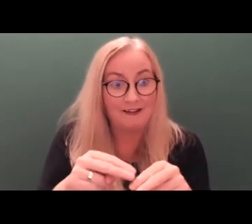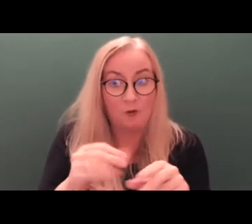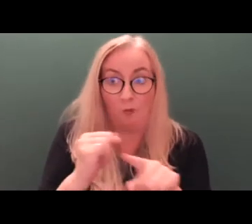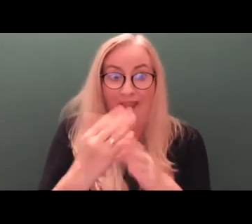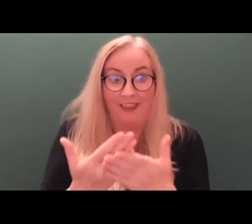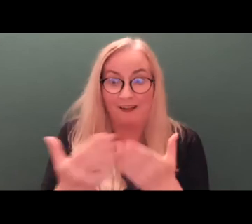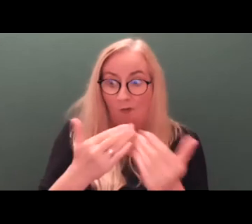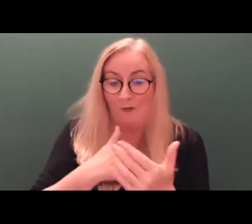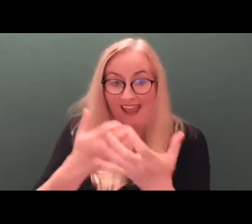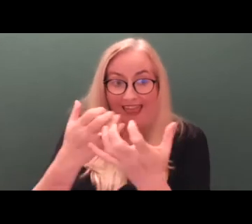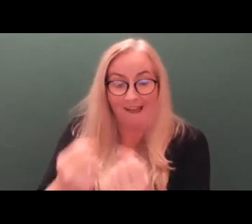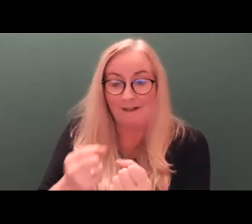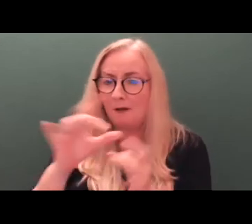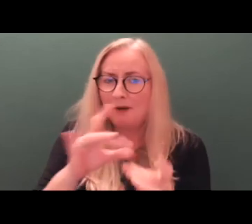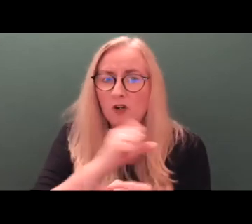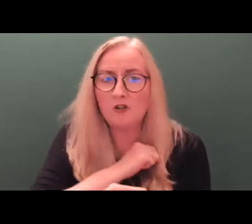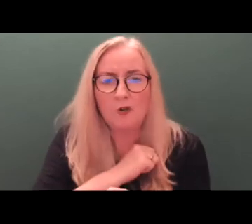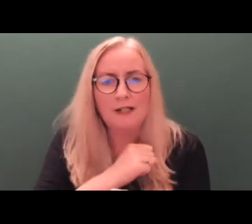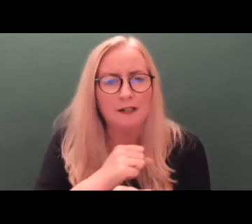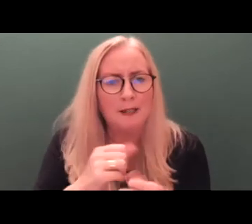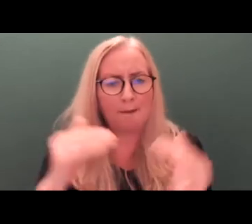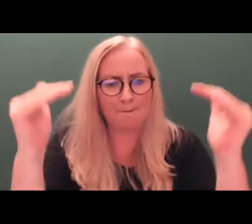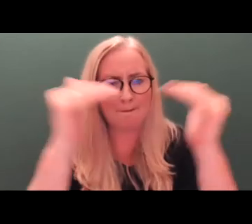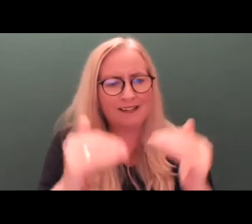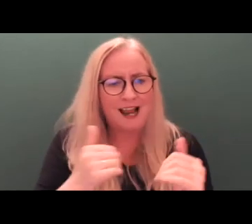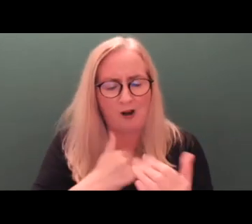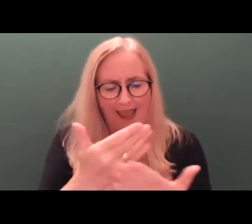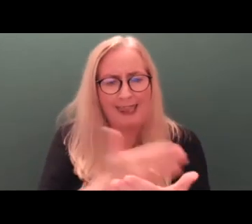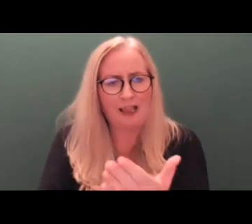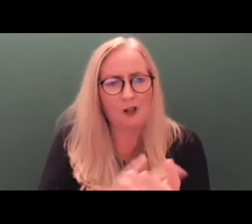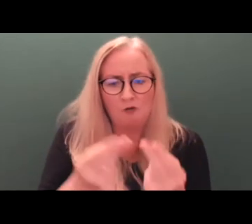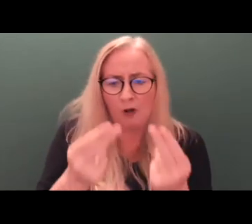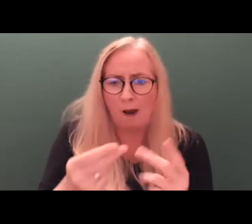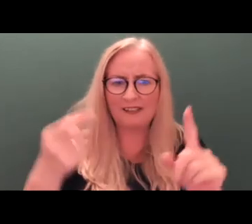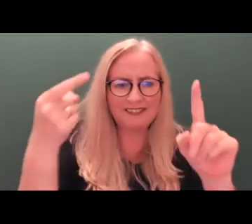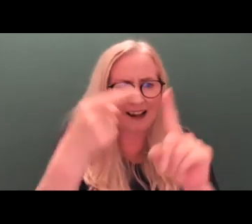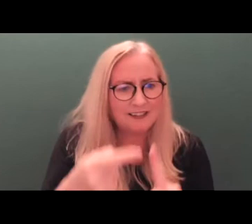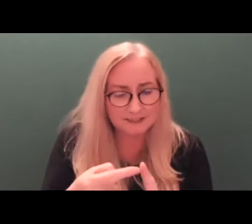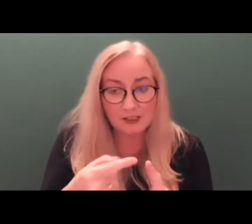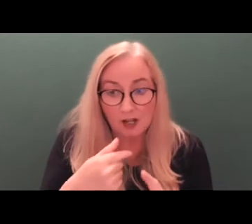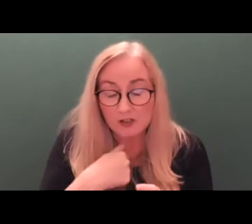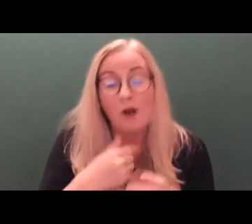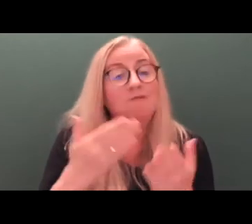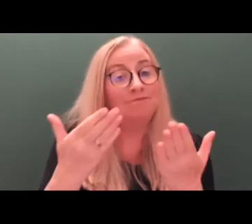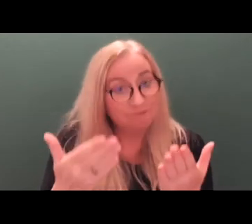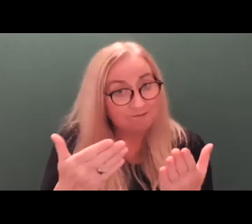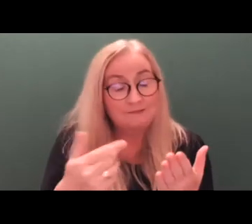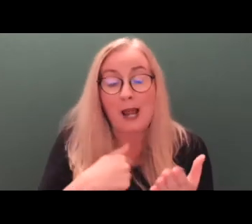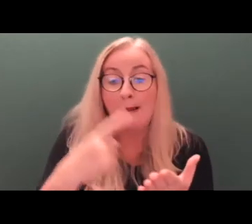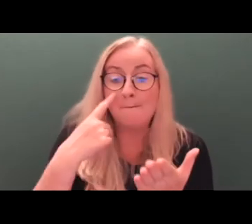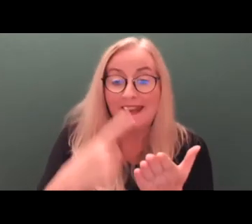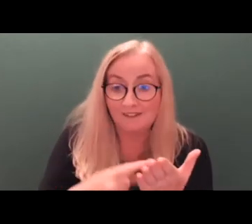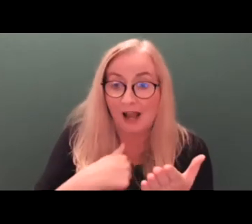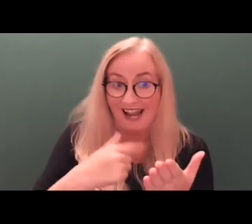to ensure we meet our statutory target. And I have no reason to believe that, having